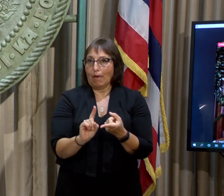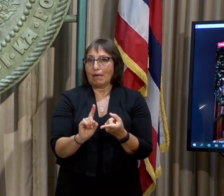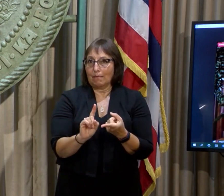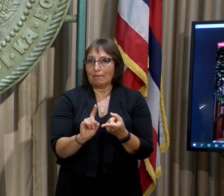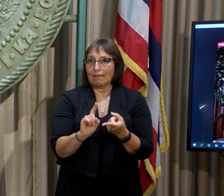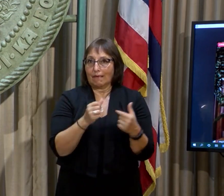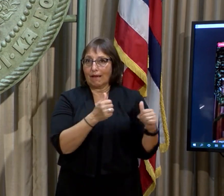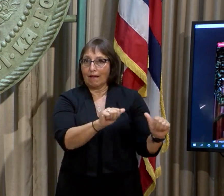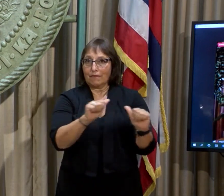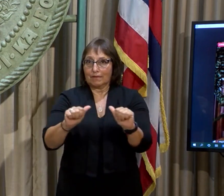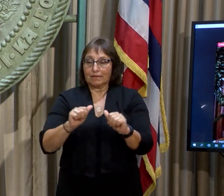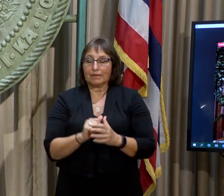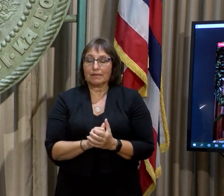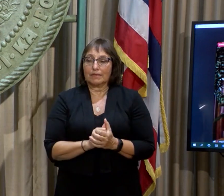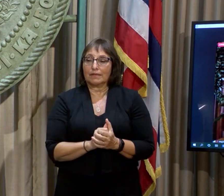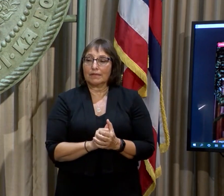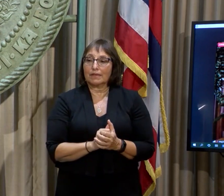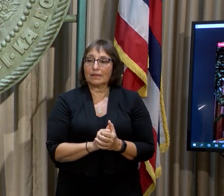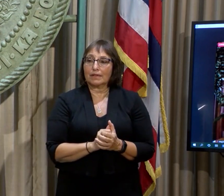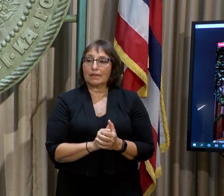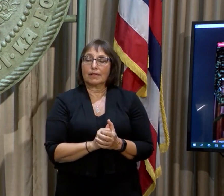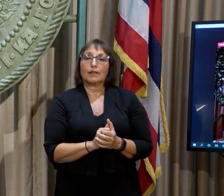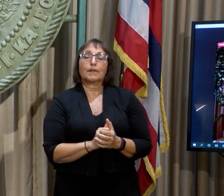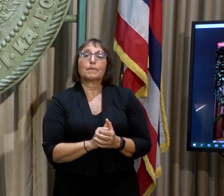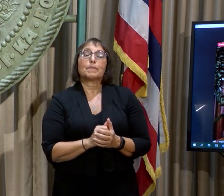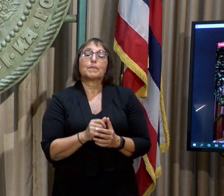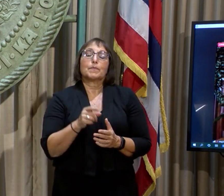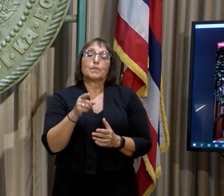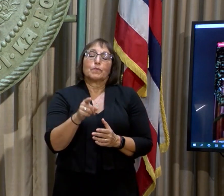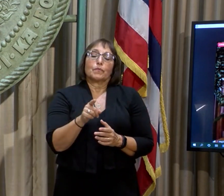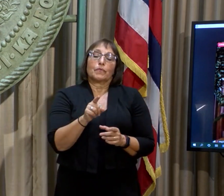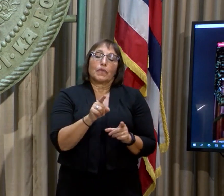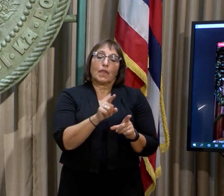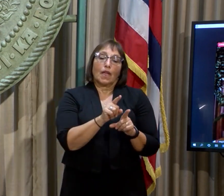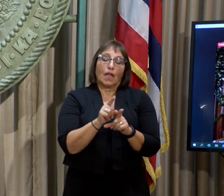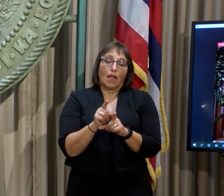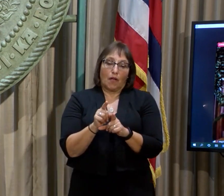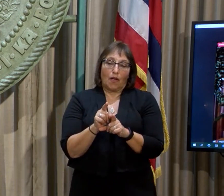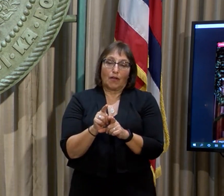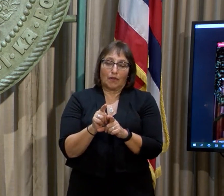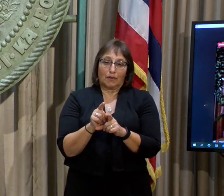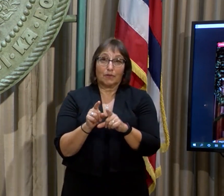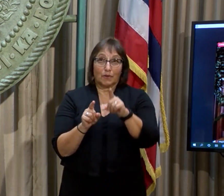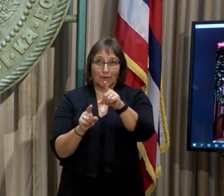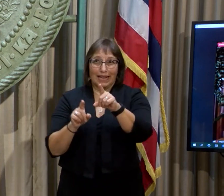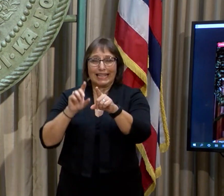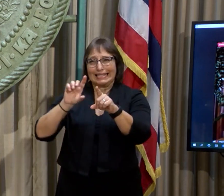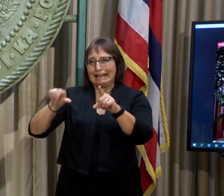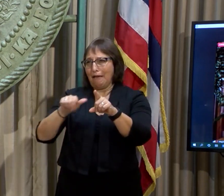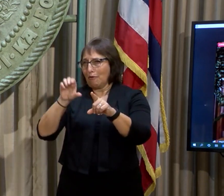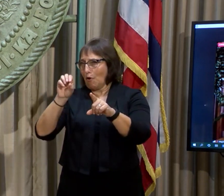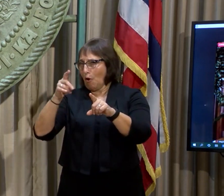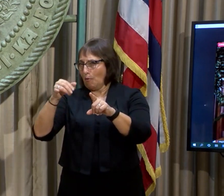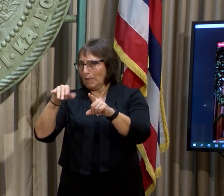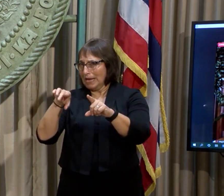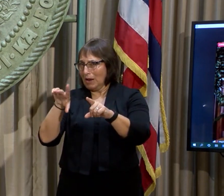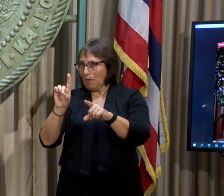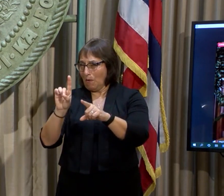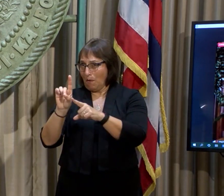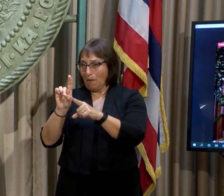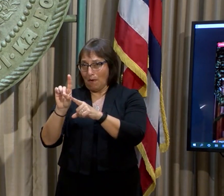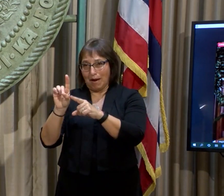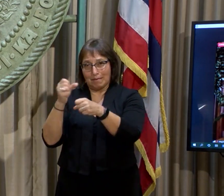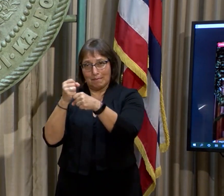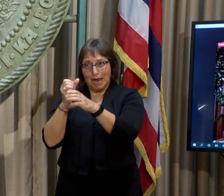and investigations into other opioid actors are ongoing, and Hawaii could see millions